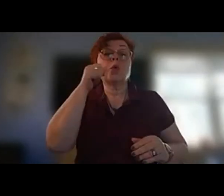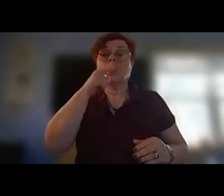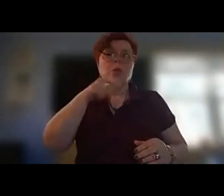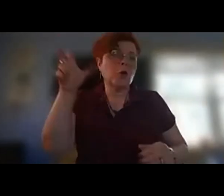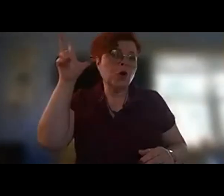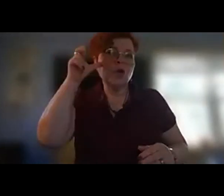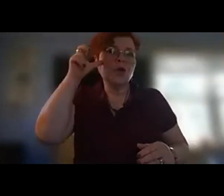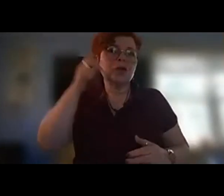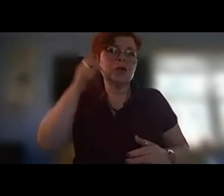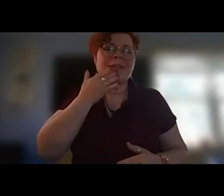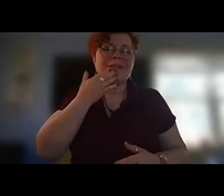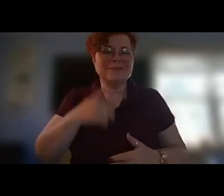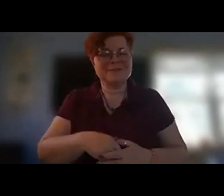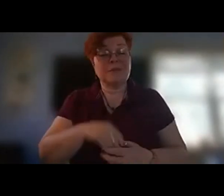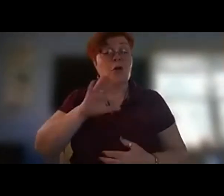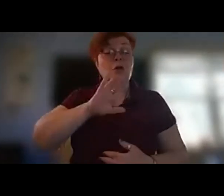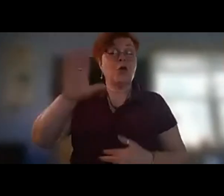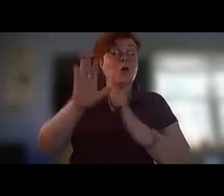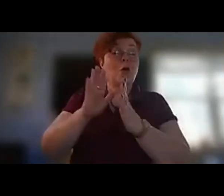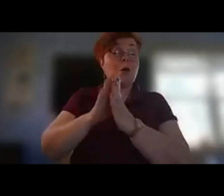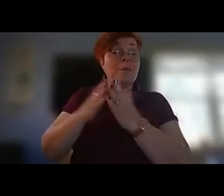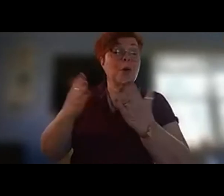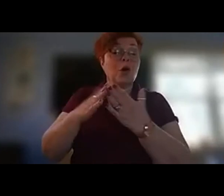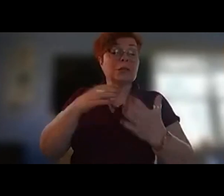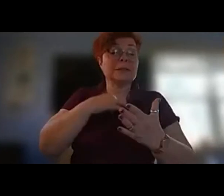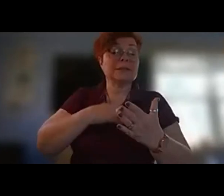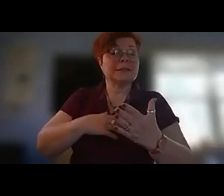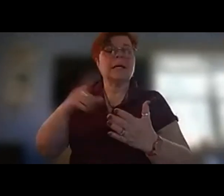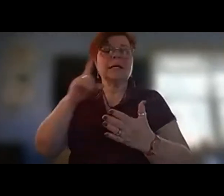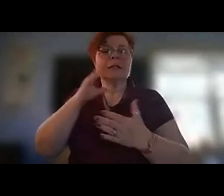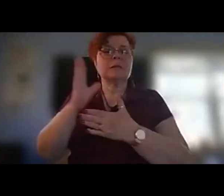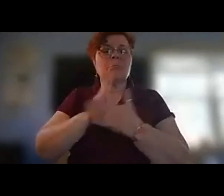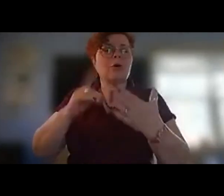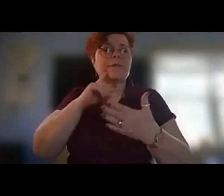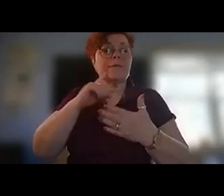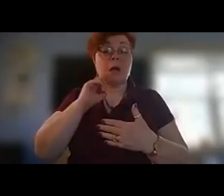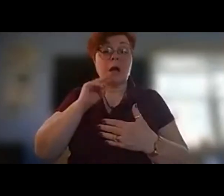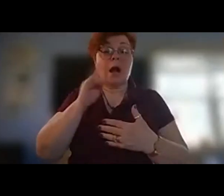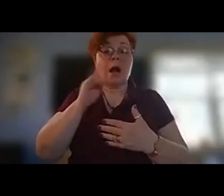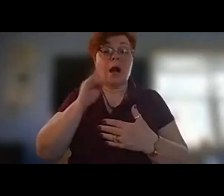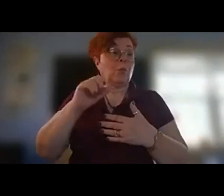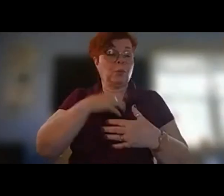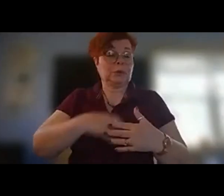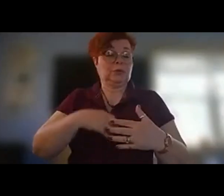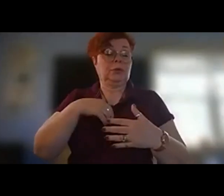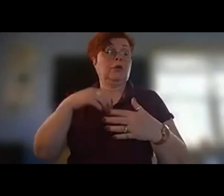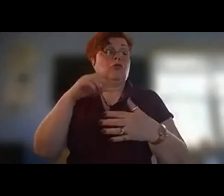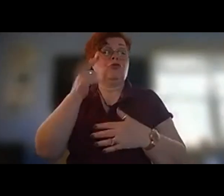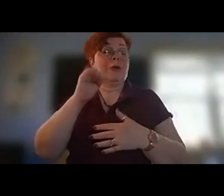book and her book desire lines is part of the hobblebush books granite state poetry series but we welcome